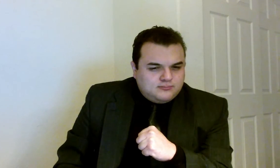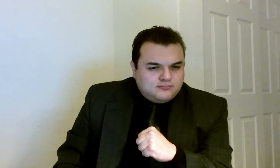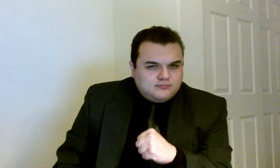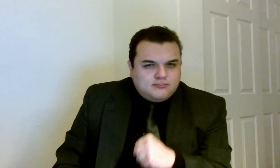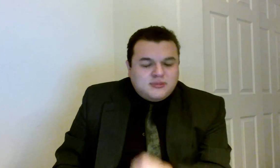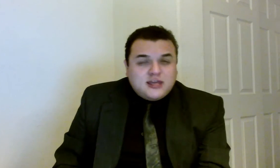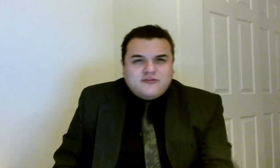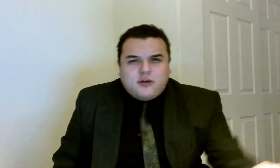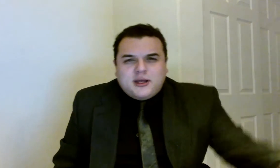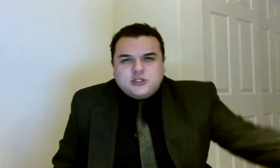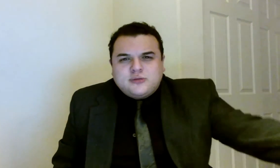Thank you very much.